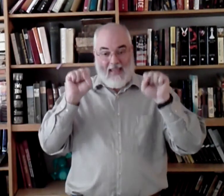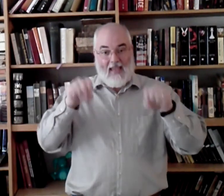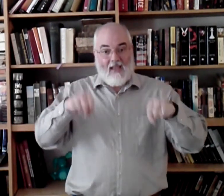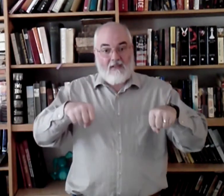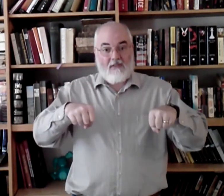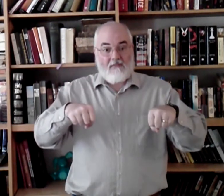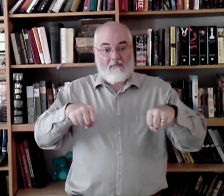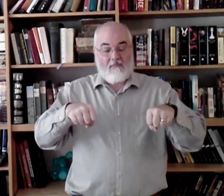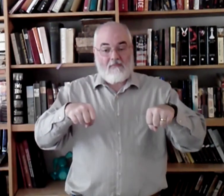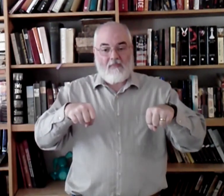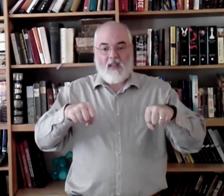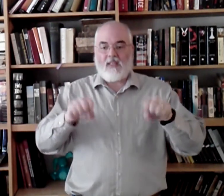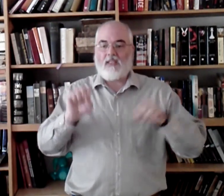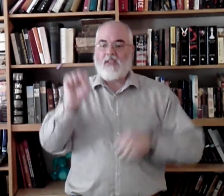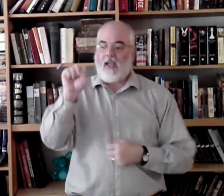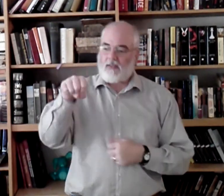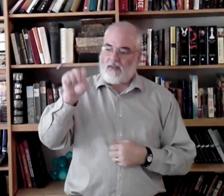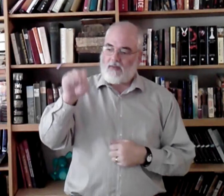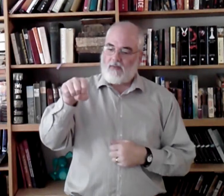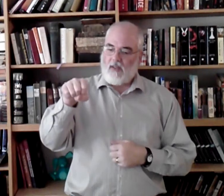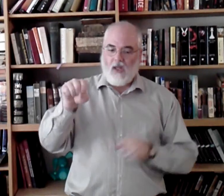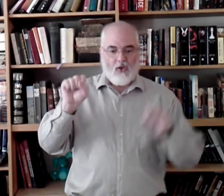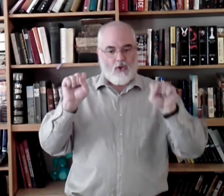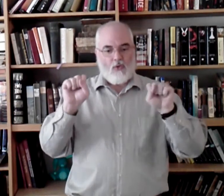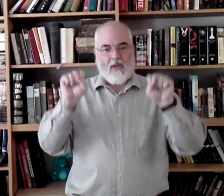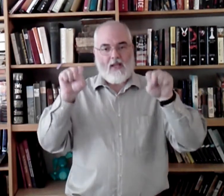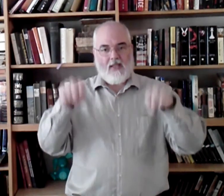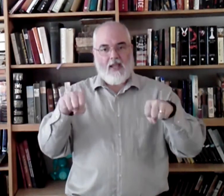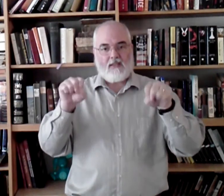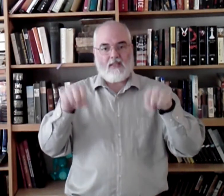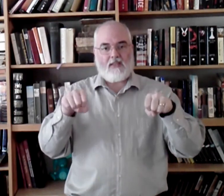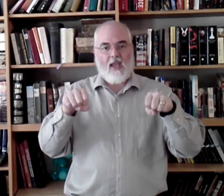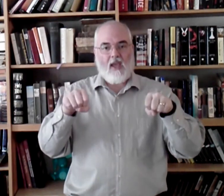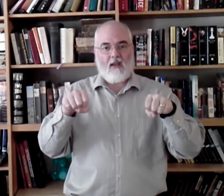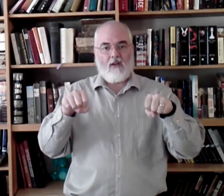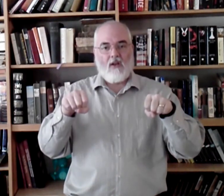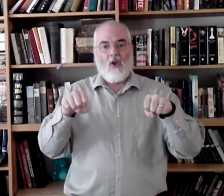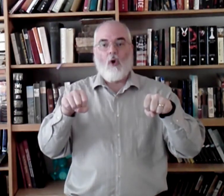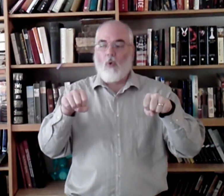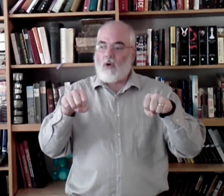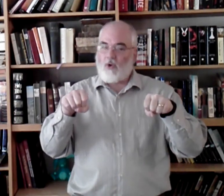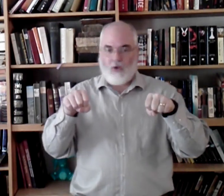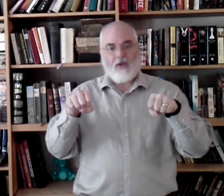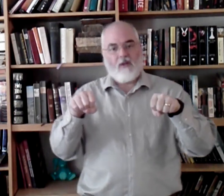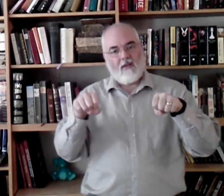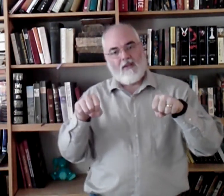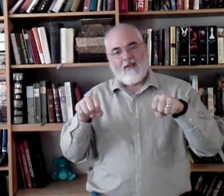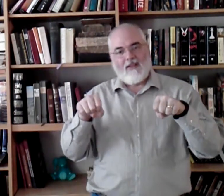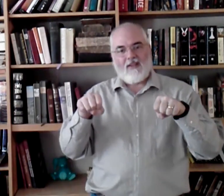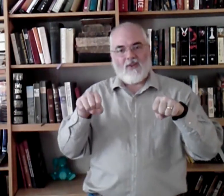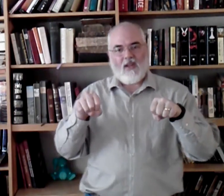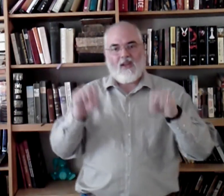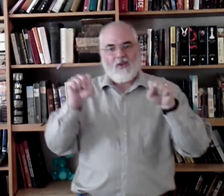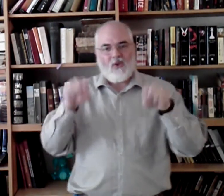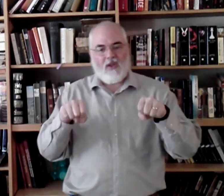Can? This is yes. Two yes hands is can. Or could. Okay? Could